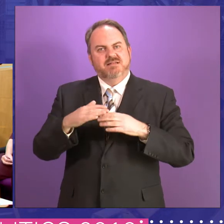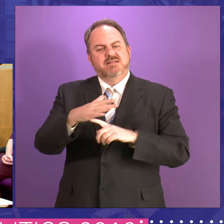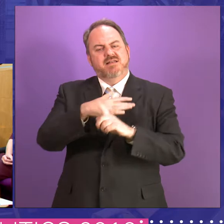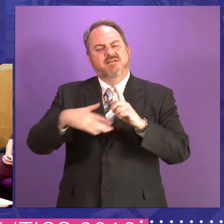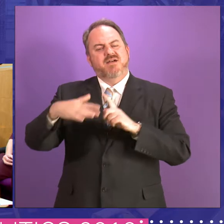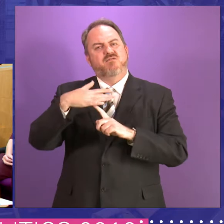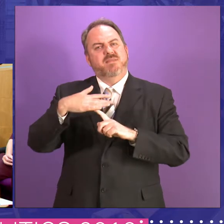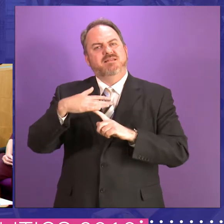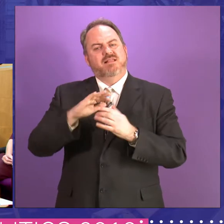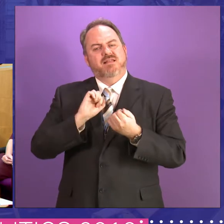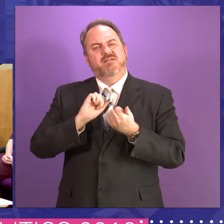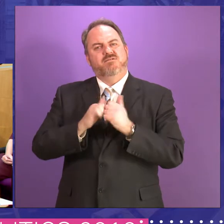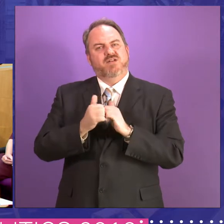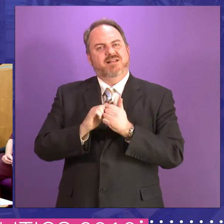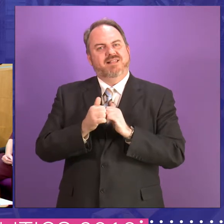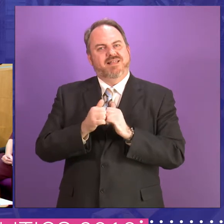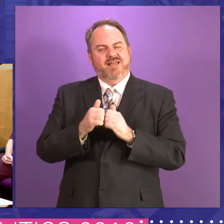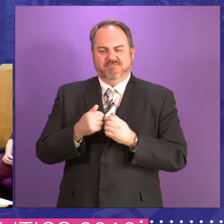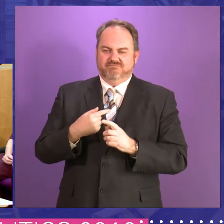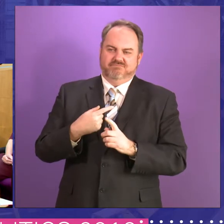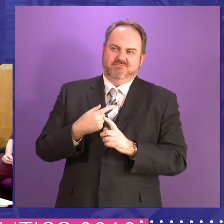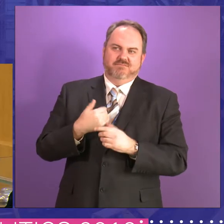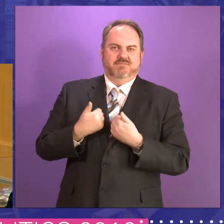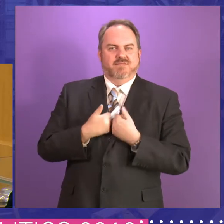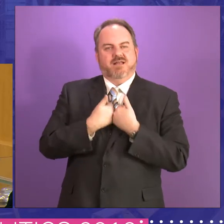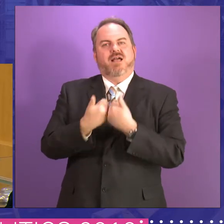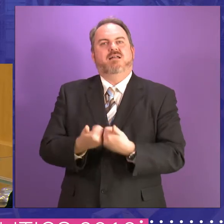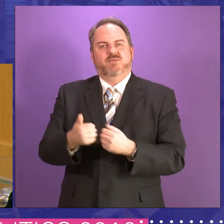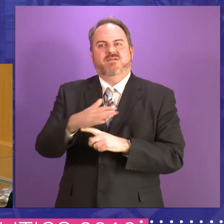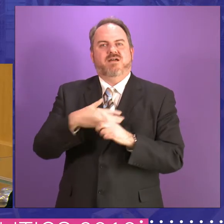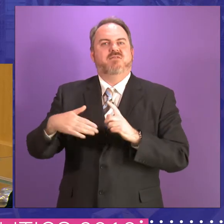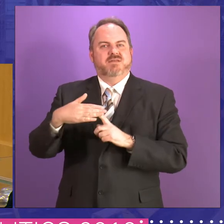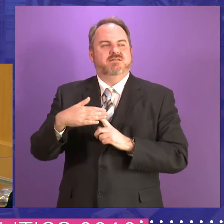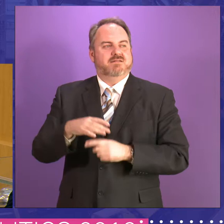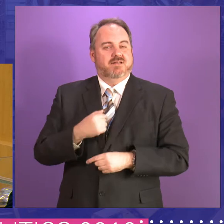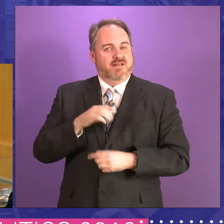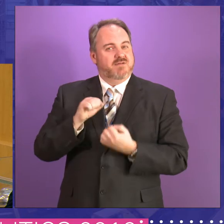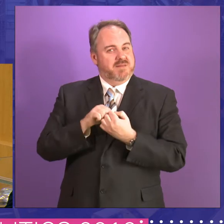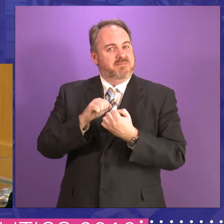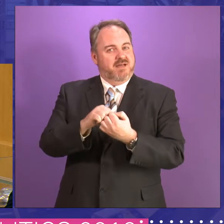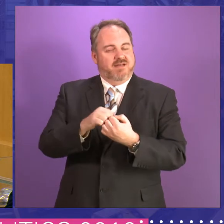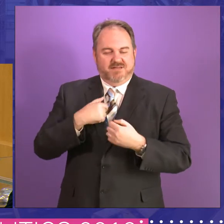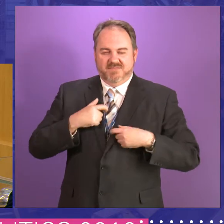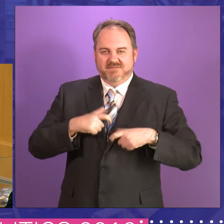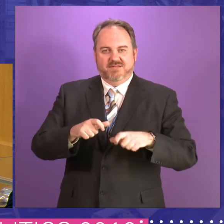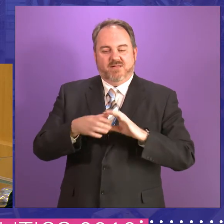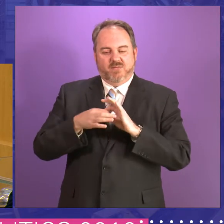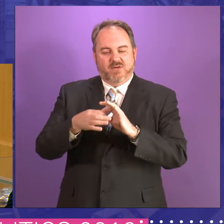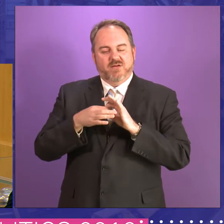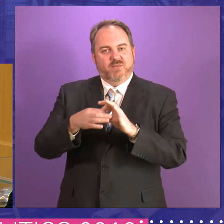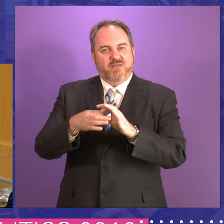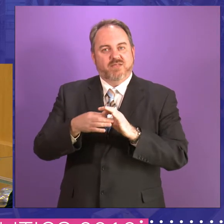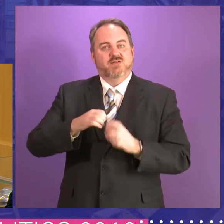friendly as I could possibly make it. Now, um, one of the things I continued to do is, uh, work with the Scottish